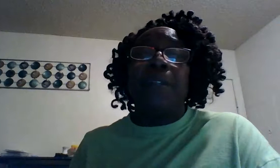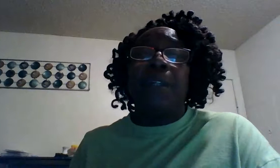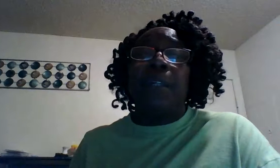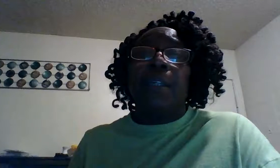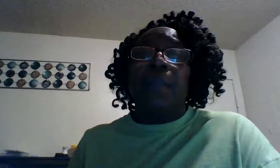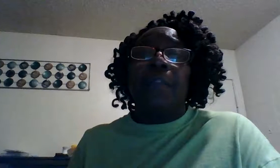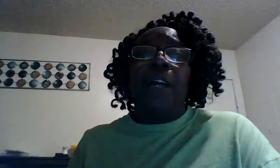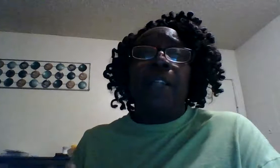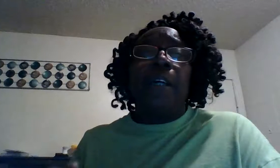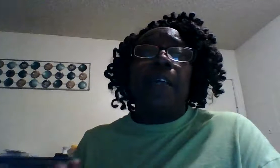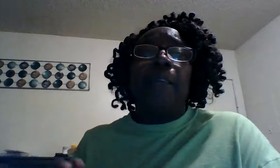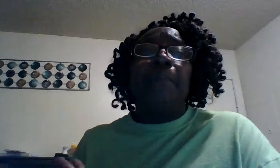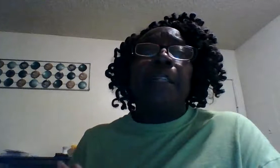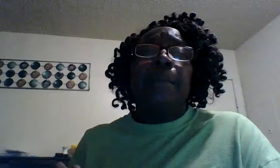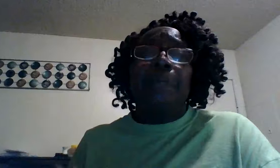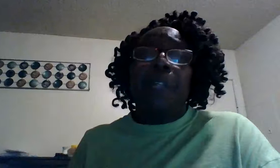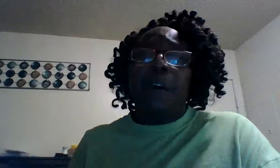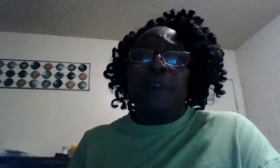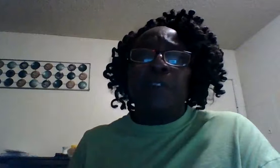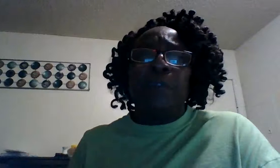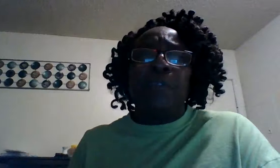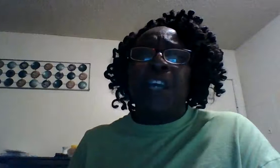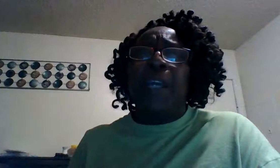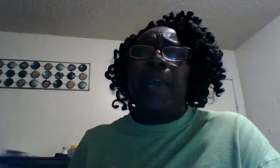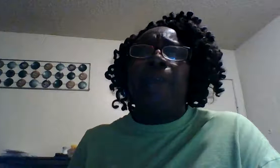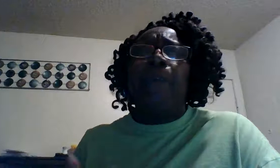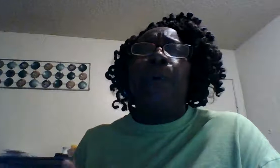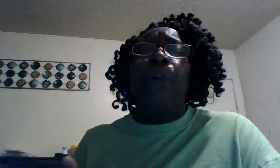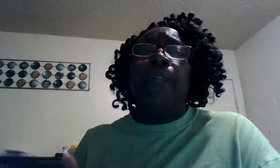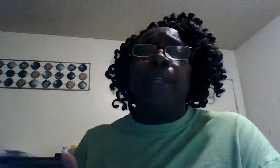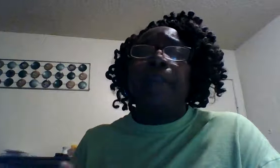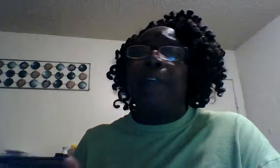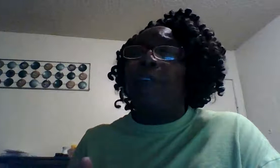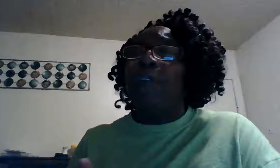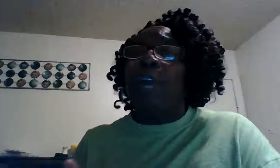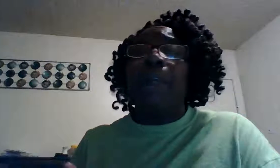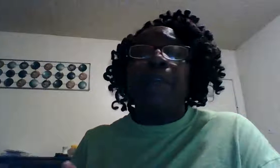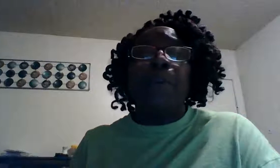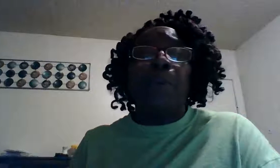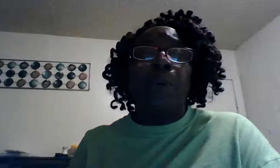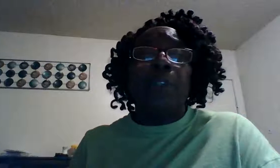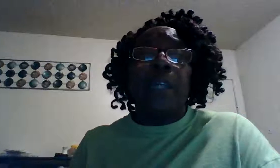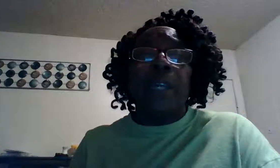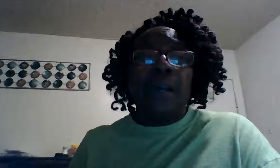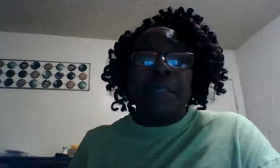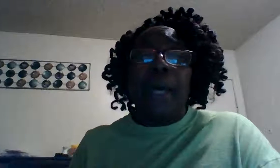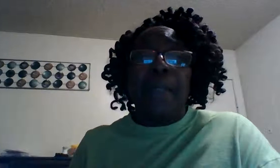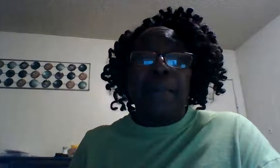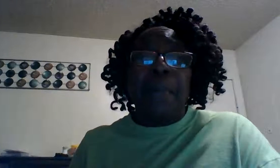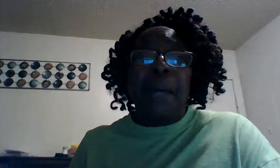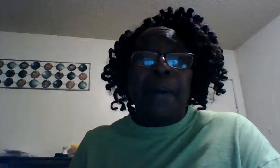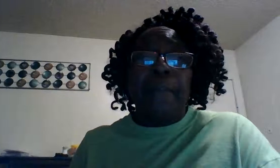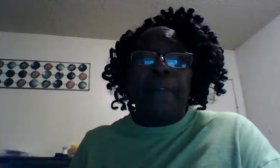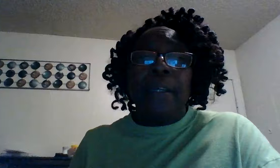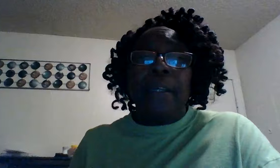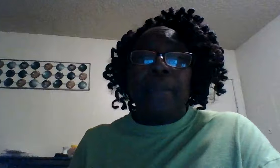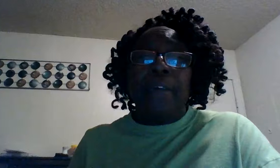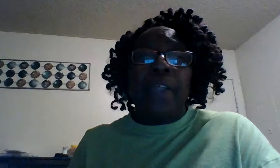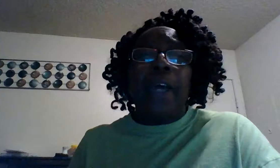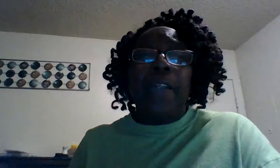father none of me but all of you check every word in every vocabulary every word that comes out of my mouth father god